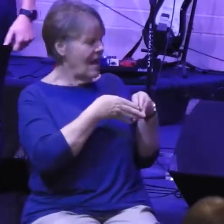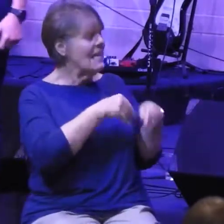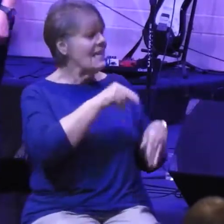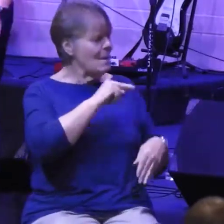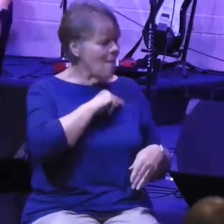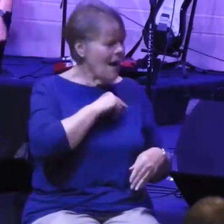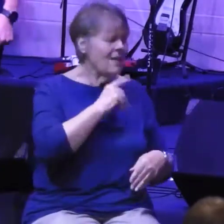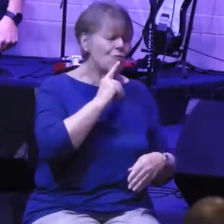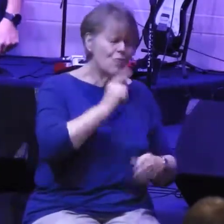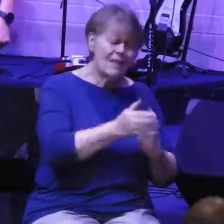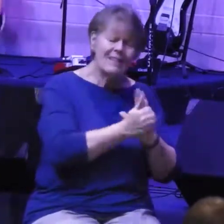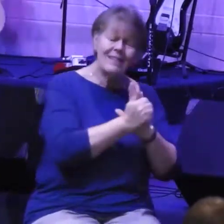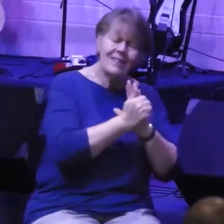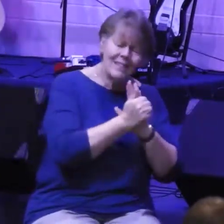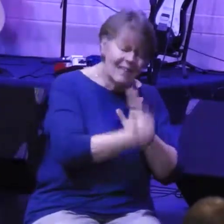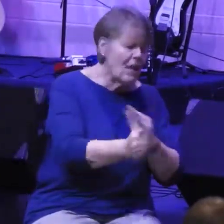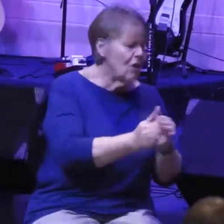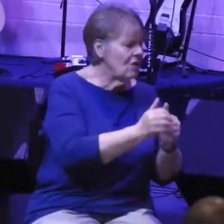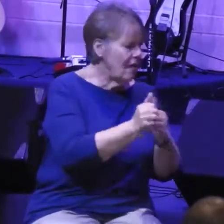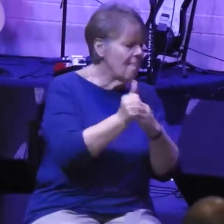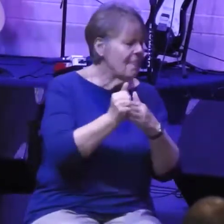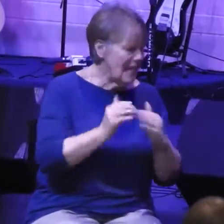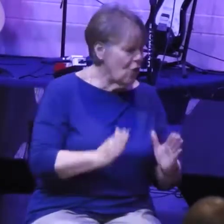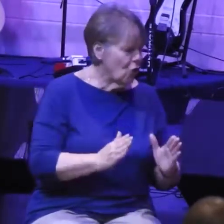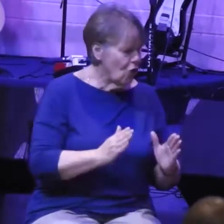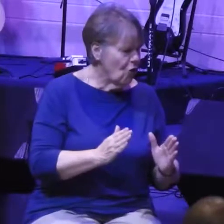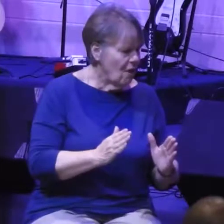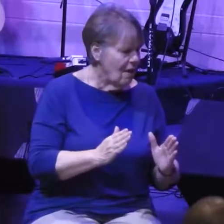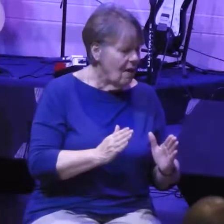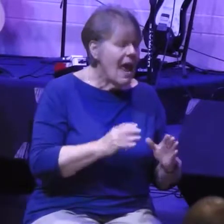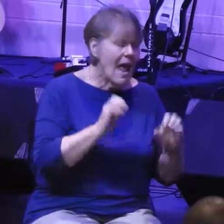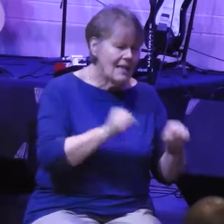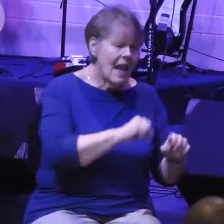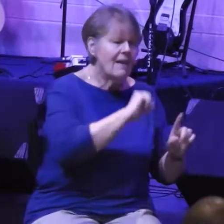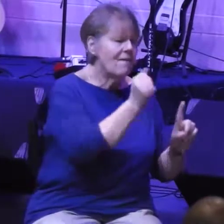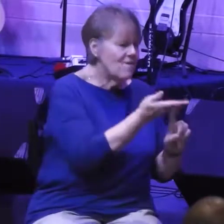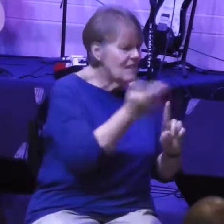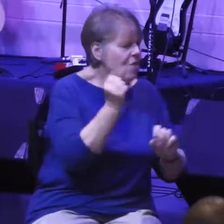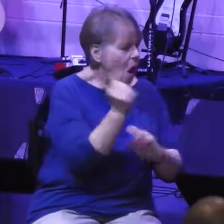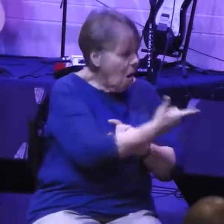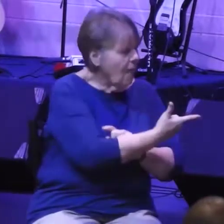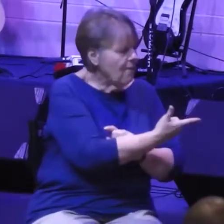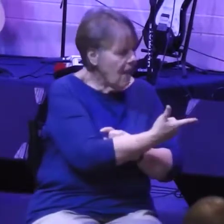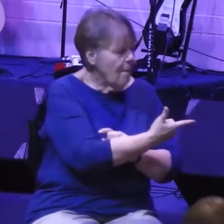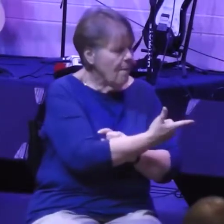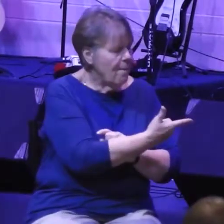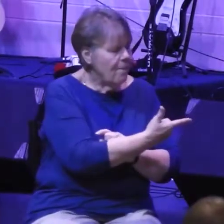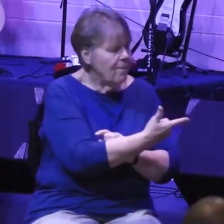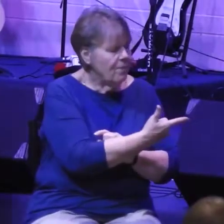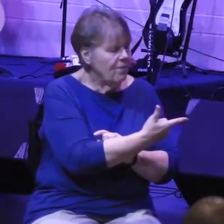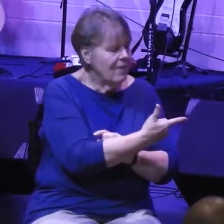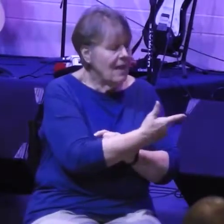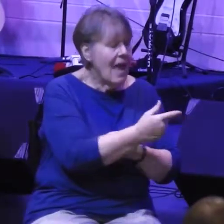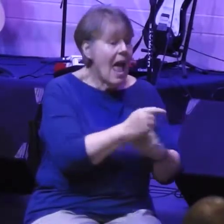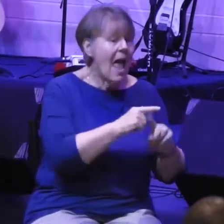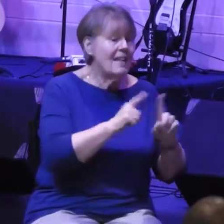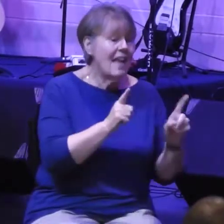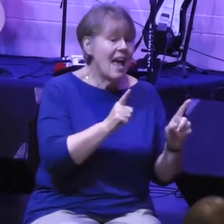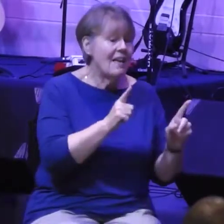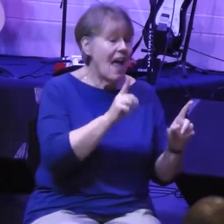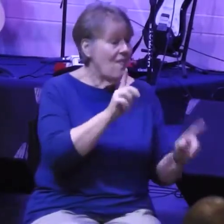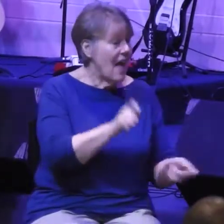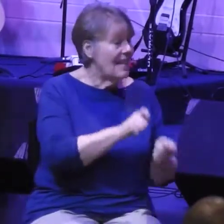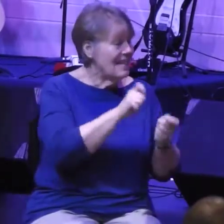leader. He is an incredibly compelling leader. And yet, right at that moment